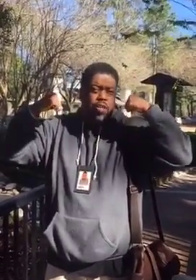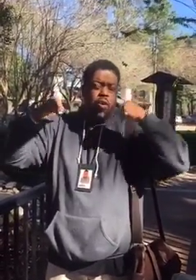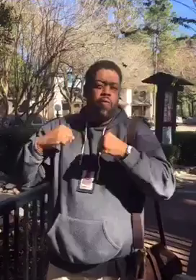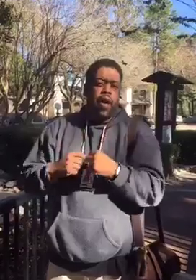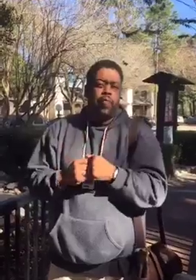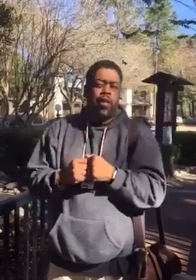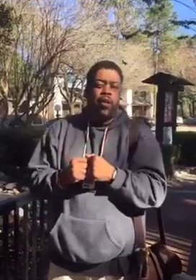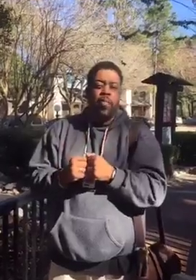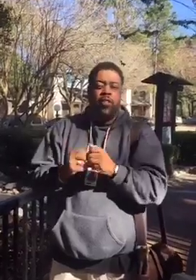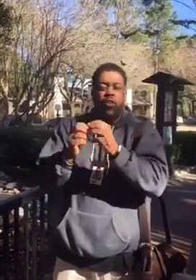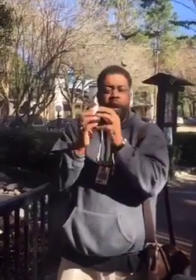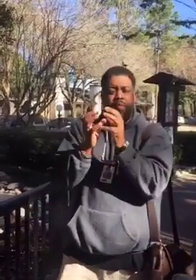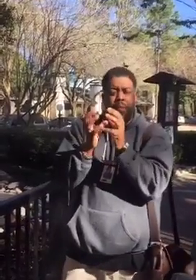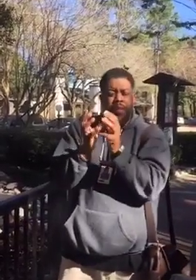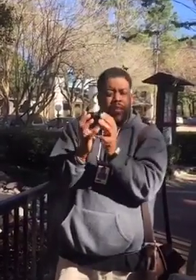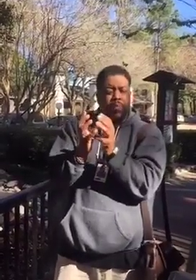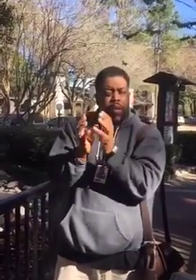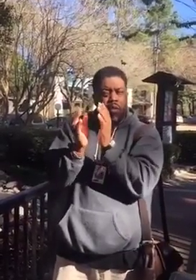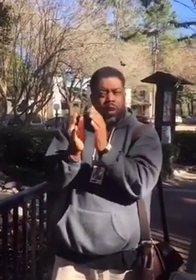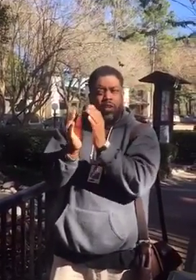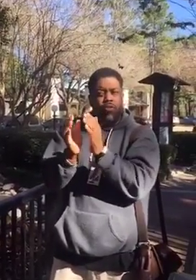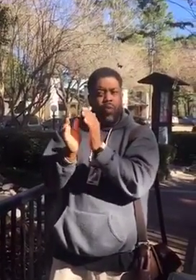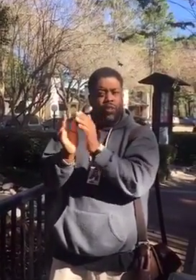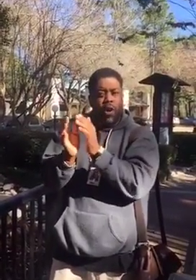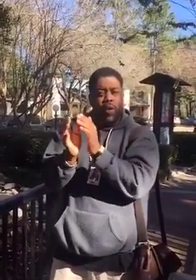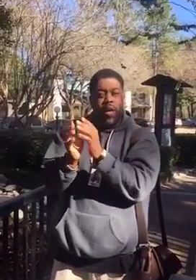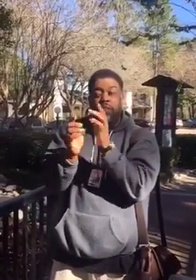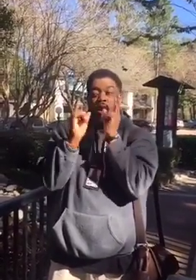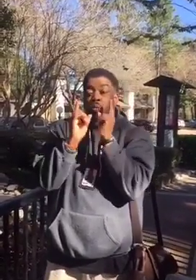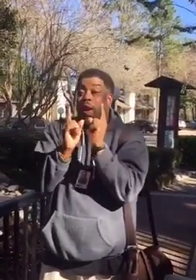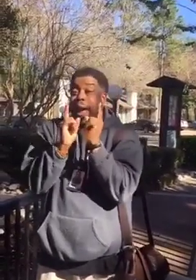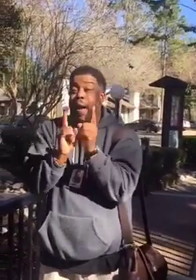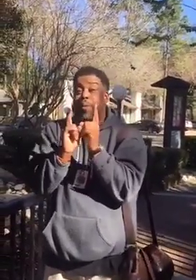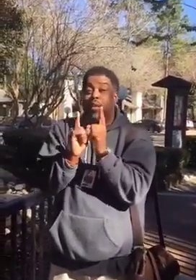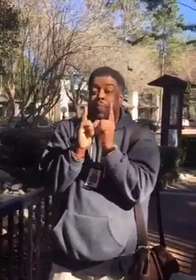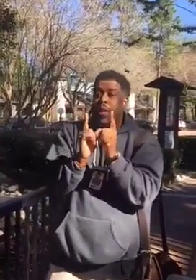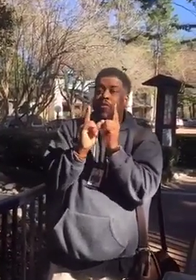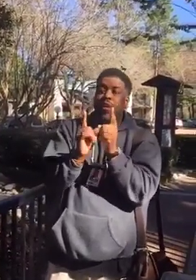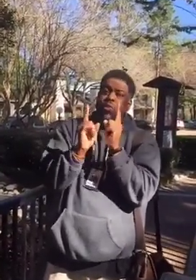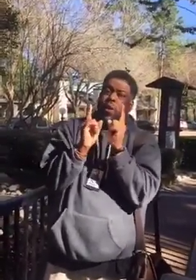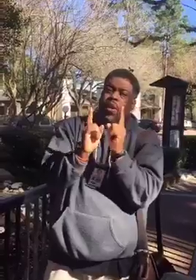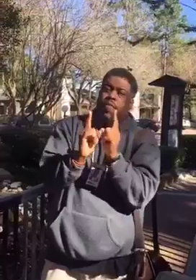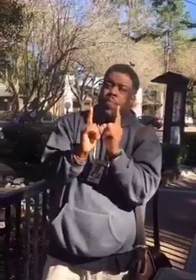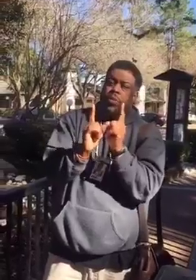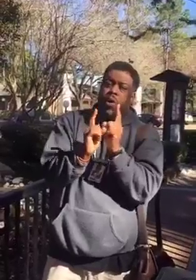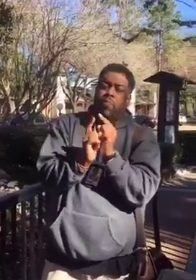up and your whole family yet. So you have to be disciplined at what you do with small beginnings. What happens, and I believe the reason we give up on small